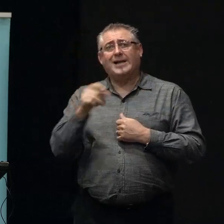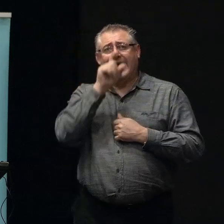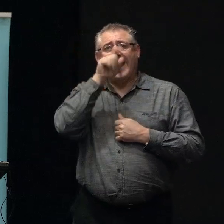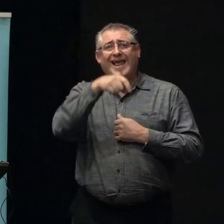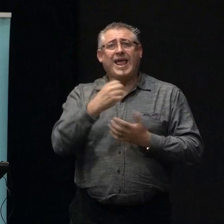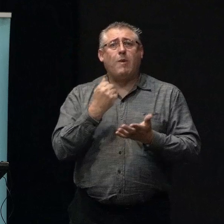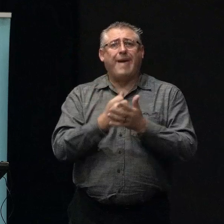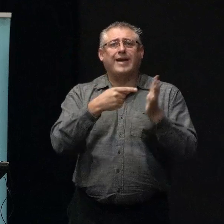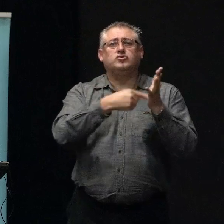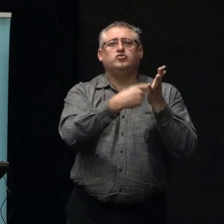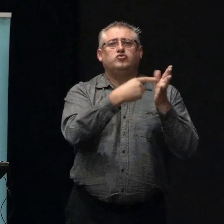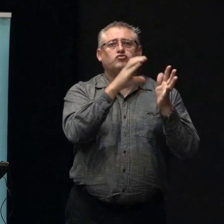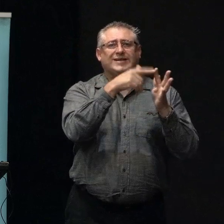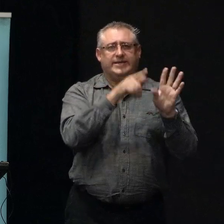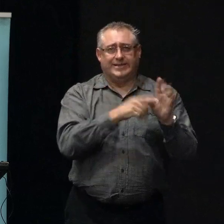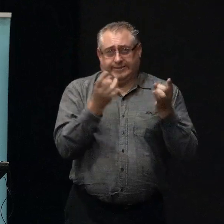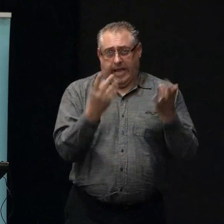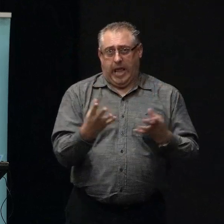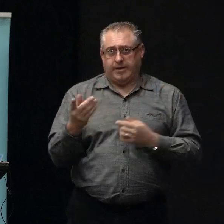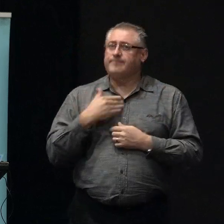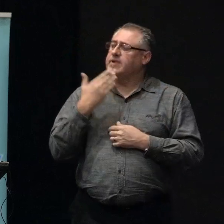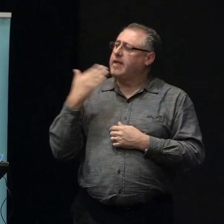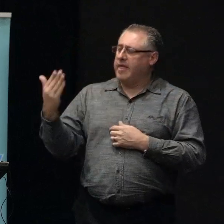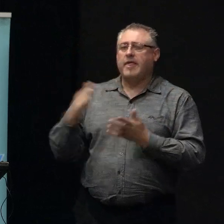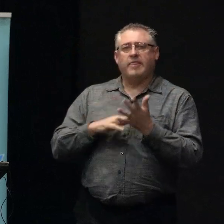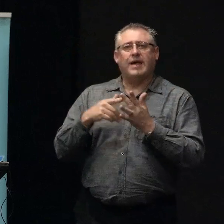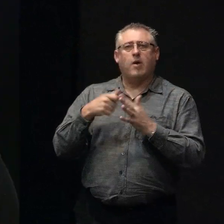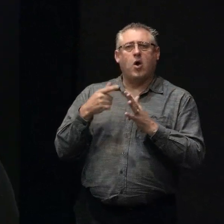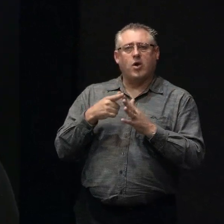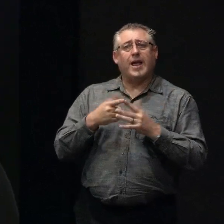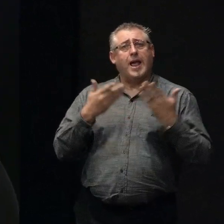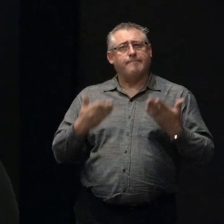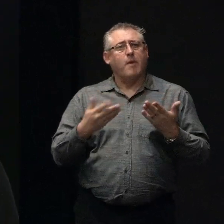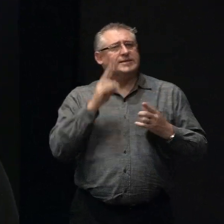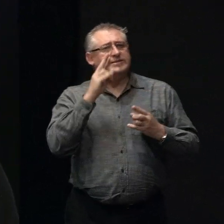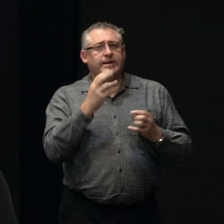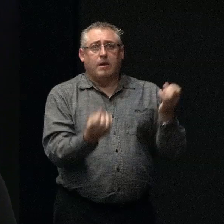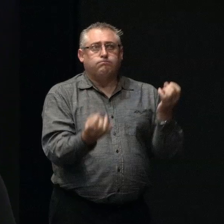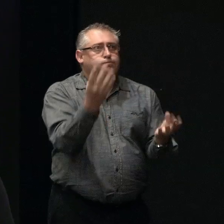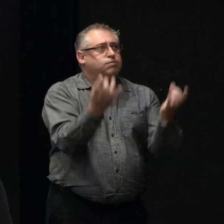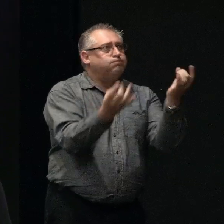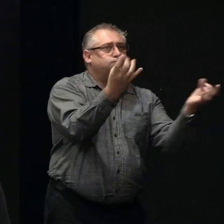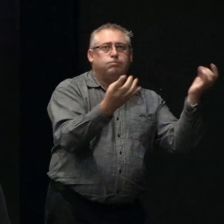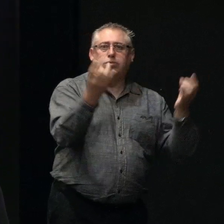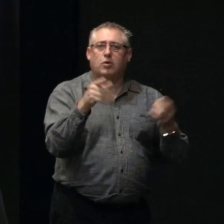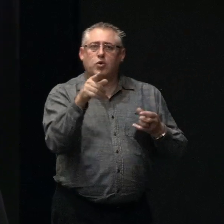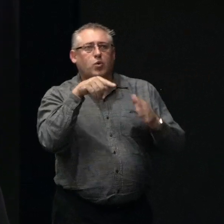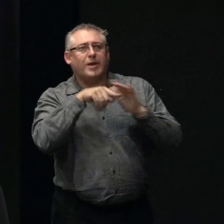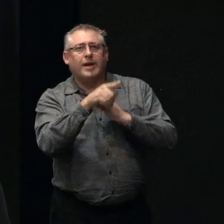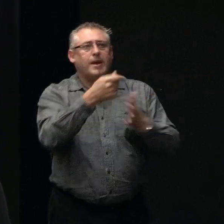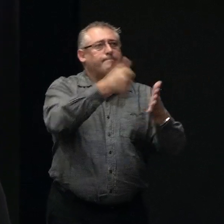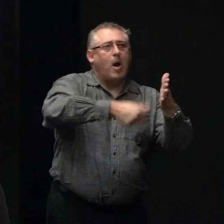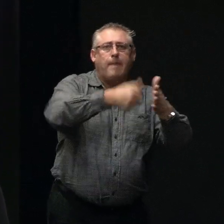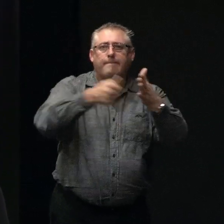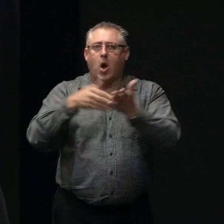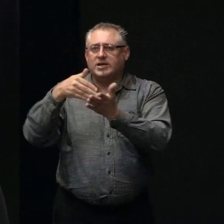Bank to lead off. Thanks, Mike. Generally speaking, we're seeing a very buoyant market, as I'm sure anyone who's currently in the market for buying